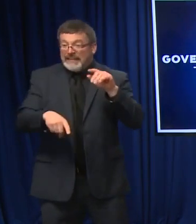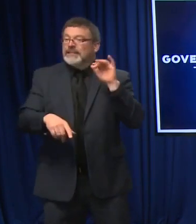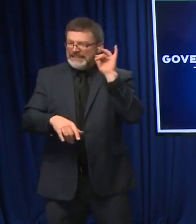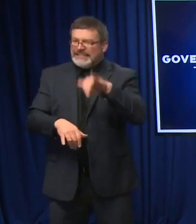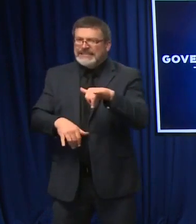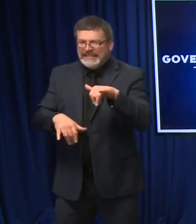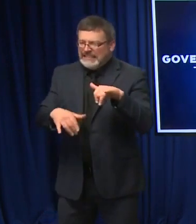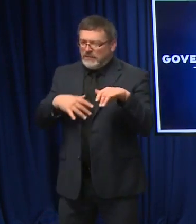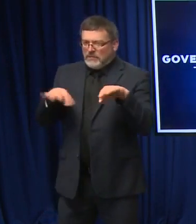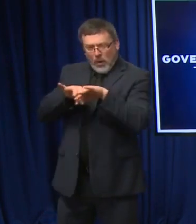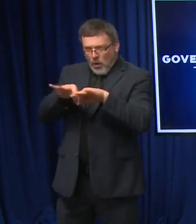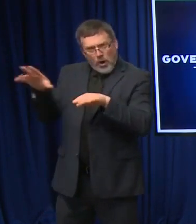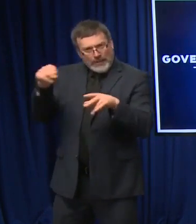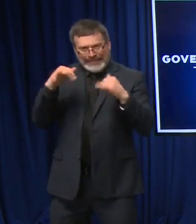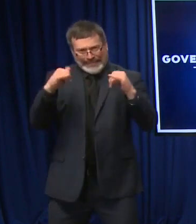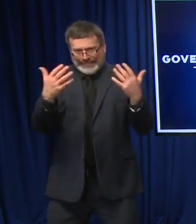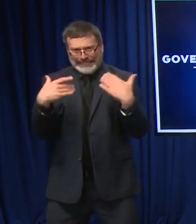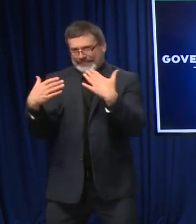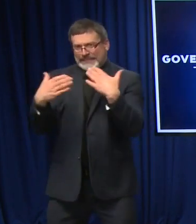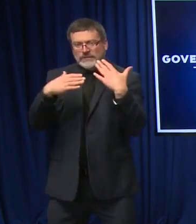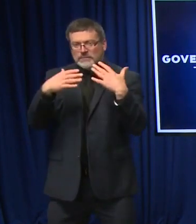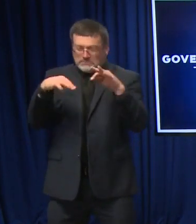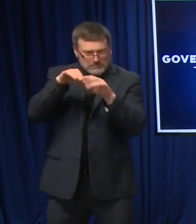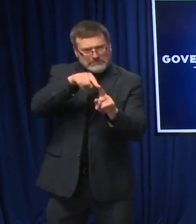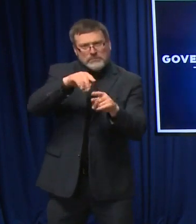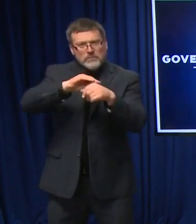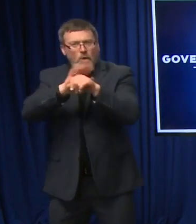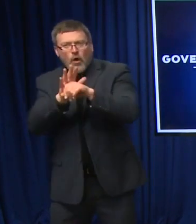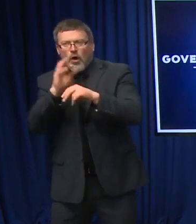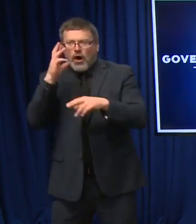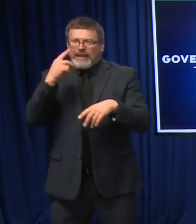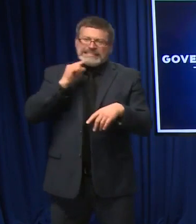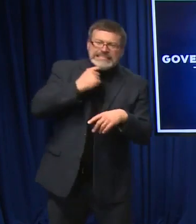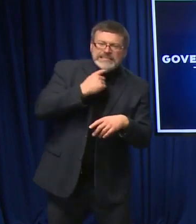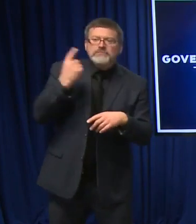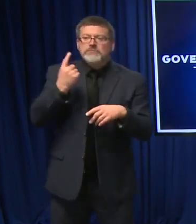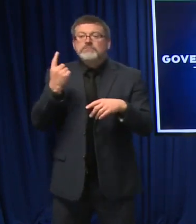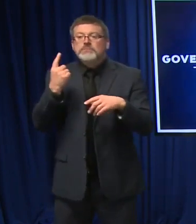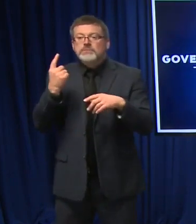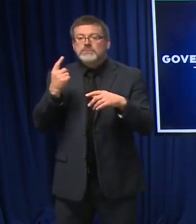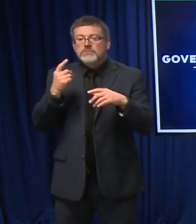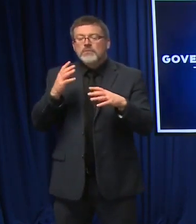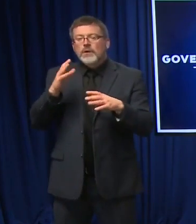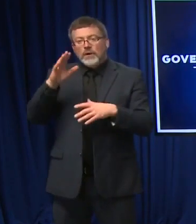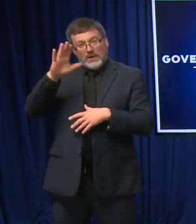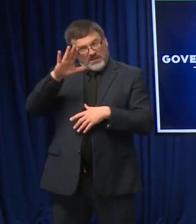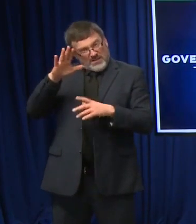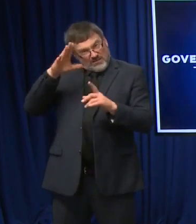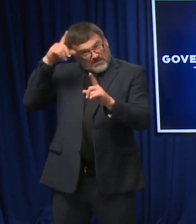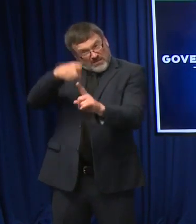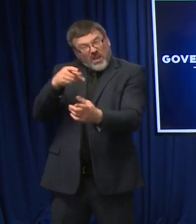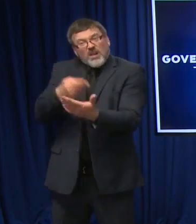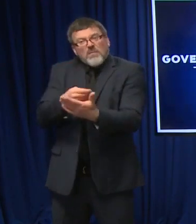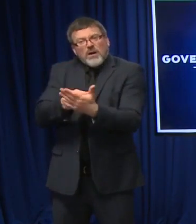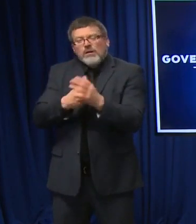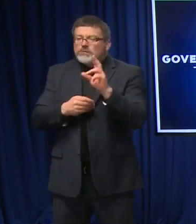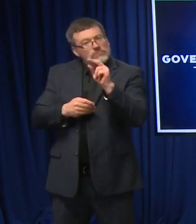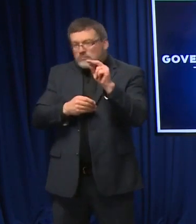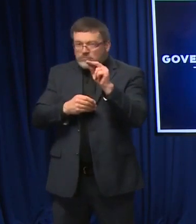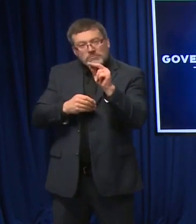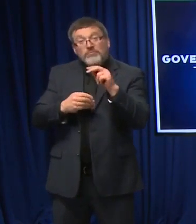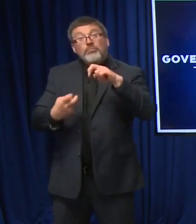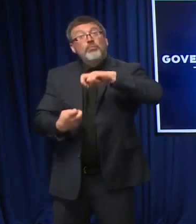every day about where those dollars could go. But right now, it's not as much about dollars as it is about staffing and flexibility.